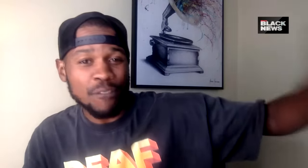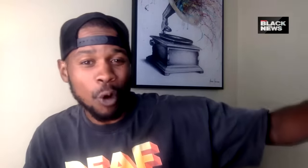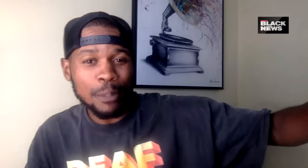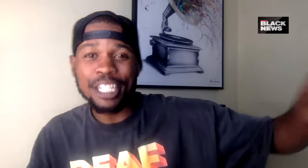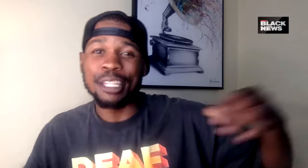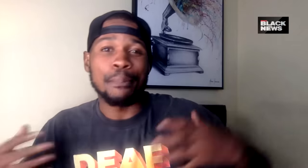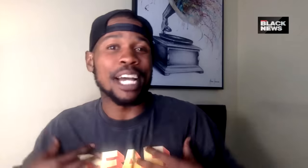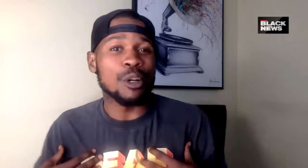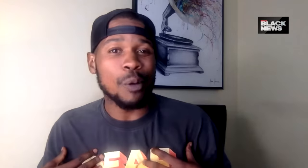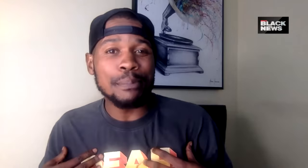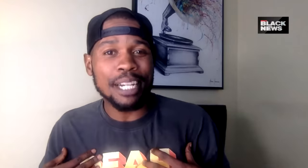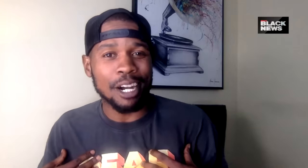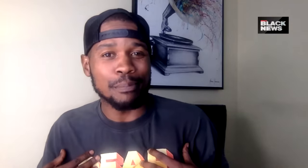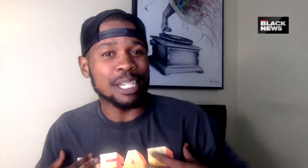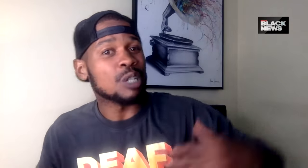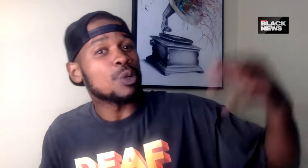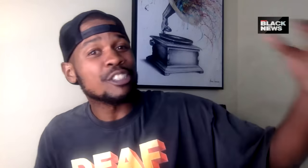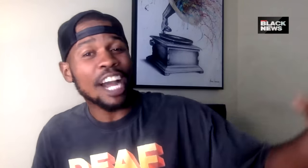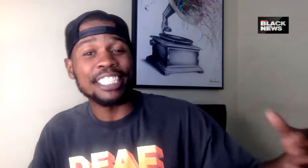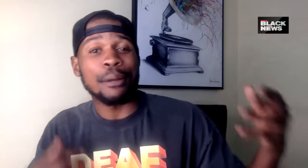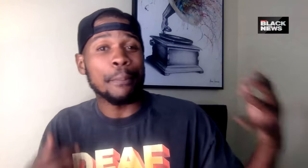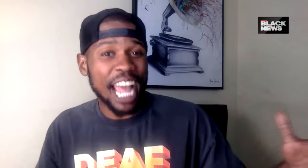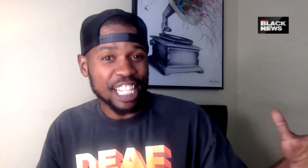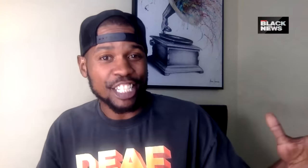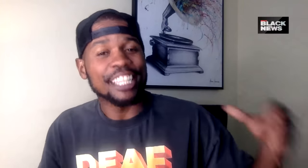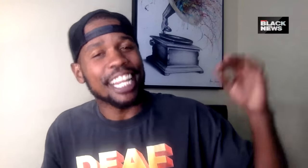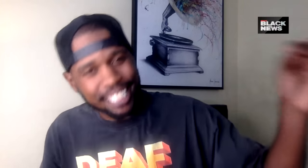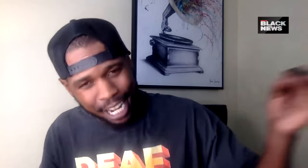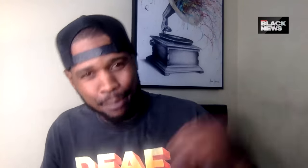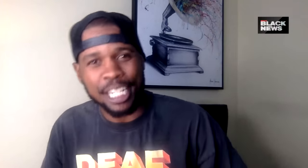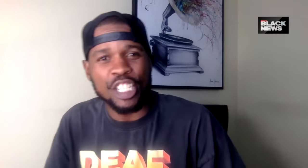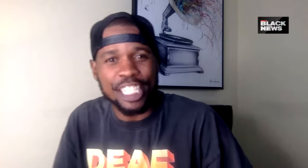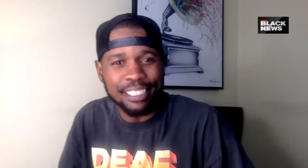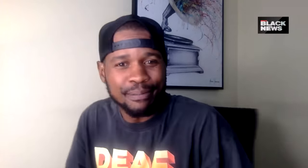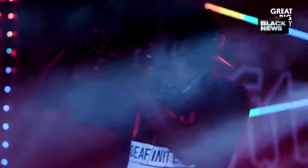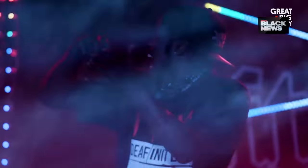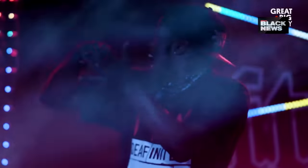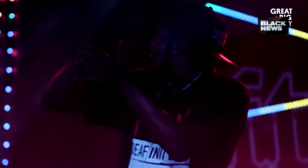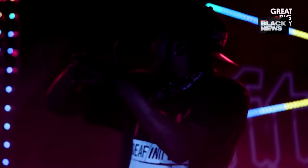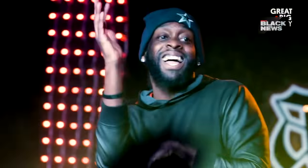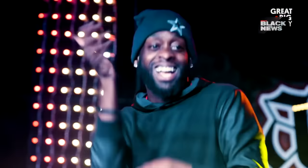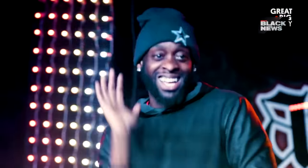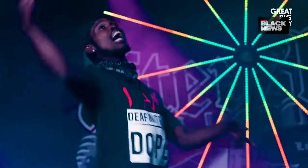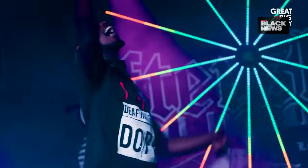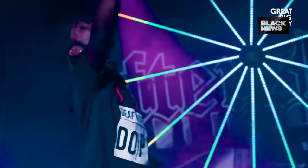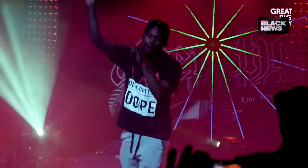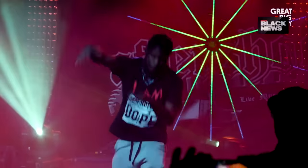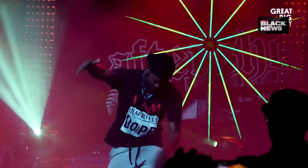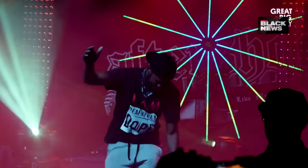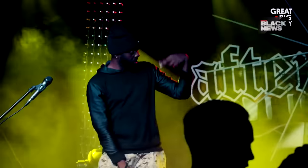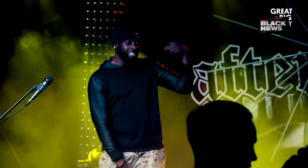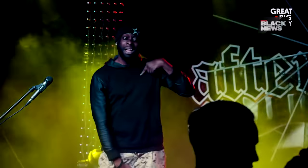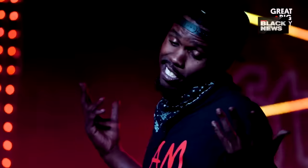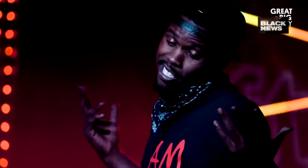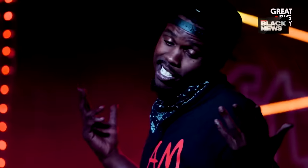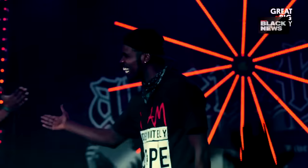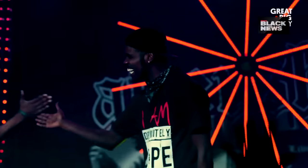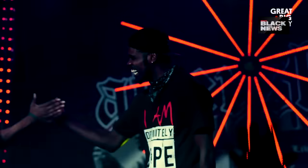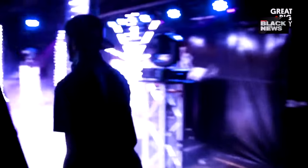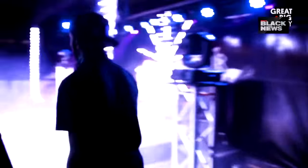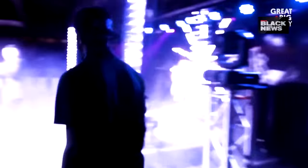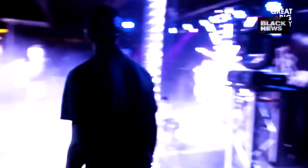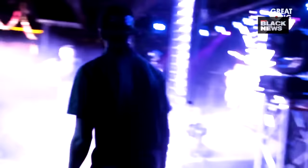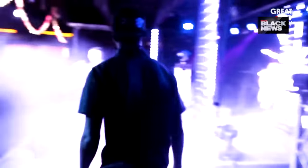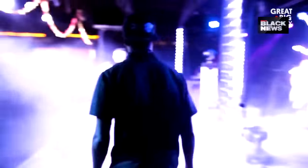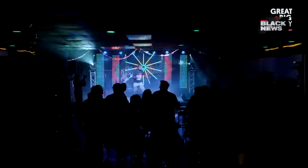better the performance, the better we become because we're trying to match that same energy. Creating a lane for himself, Matthew hopes to